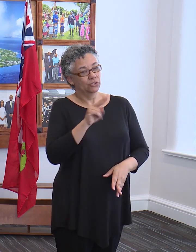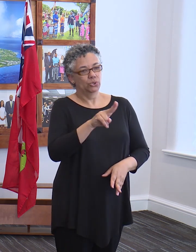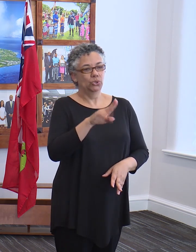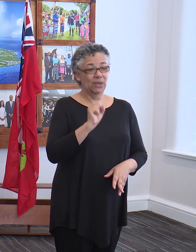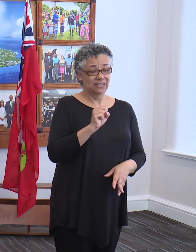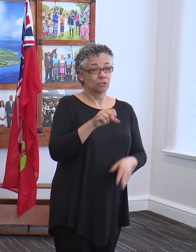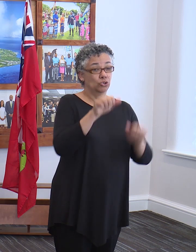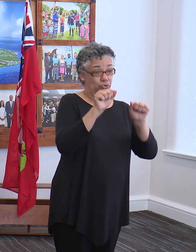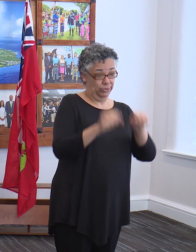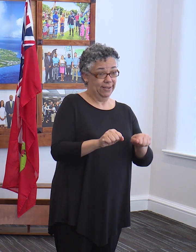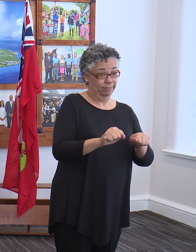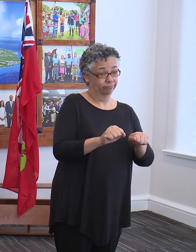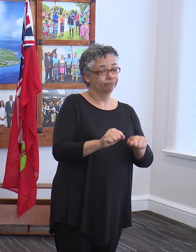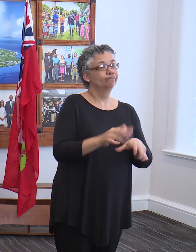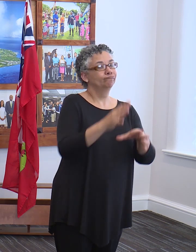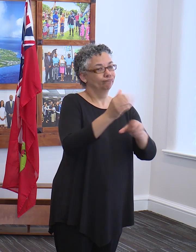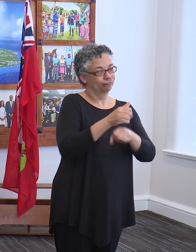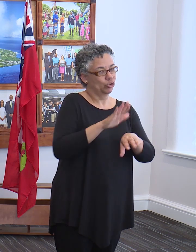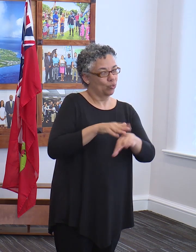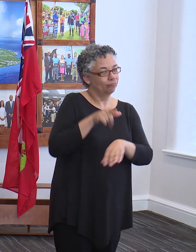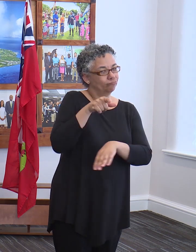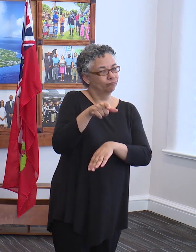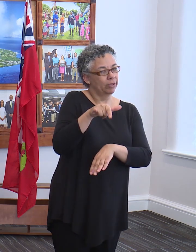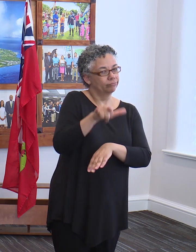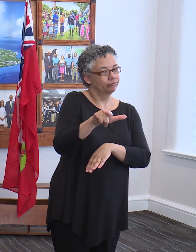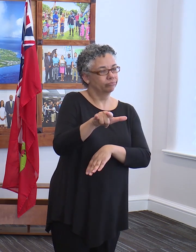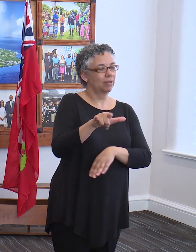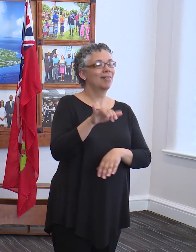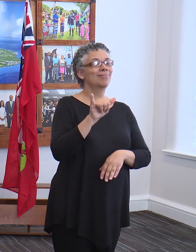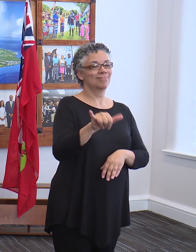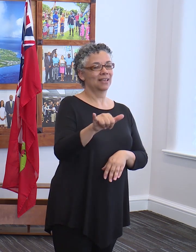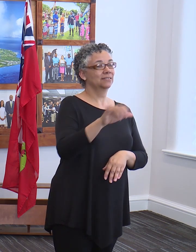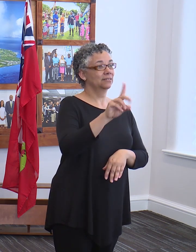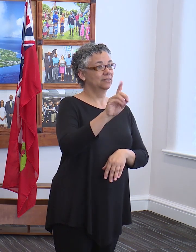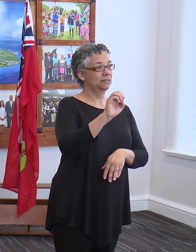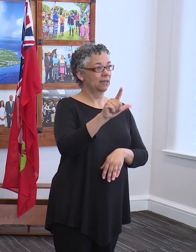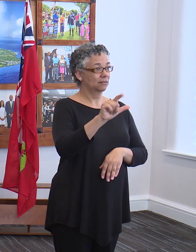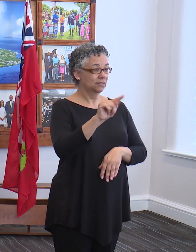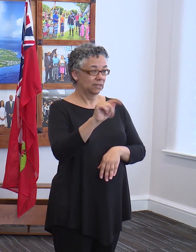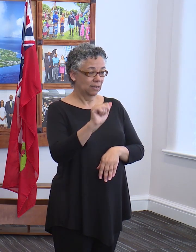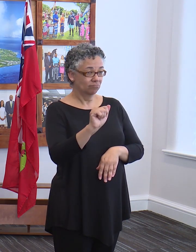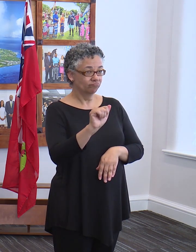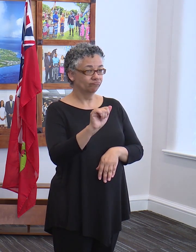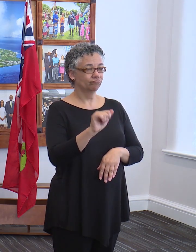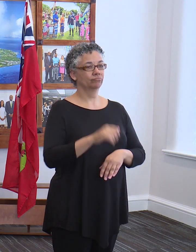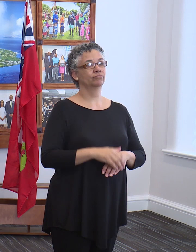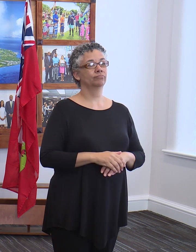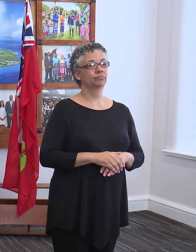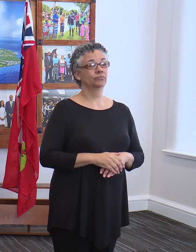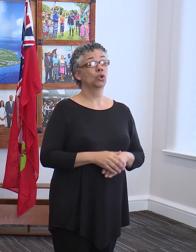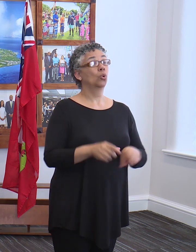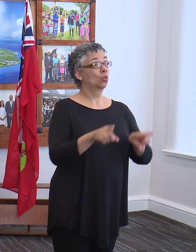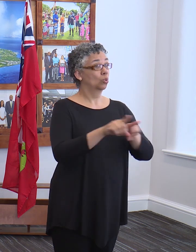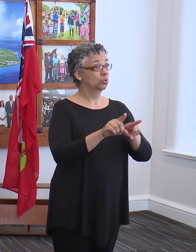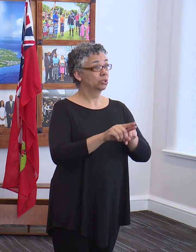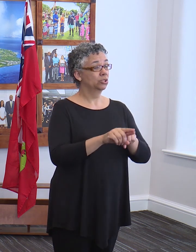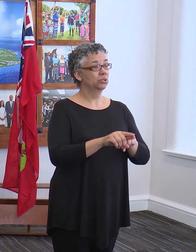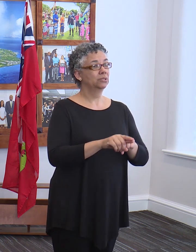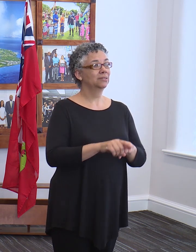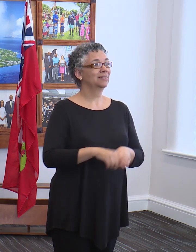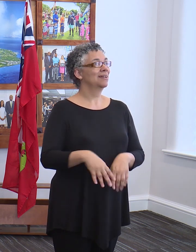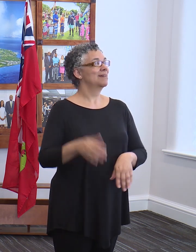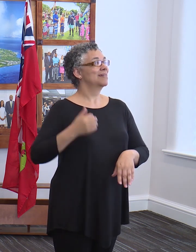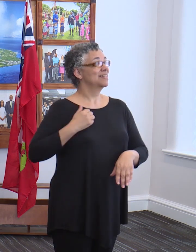catch this flight back to the United States tomorrow. That is, a Delta flight. Also, yesterday, the Canadian Consulate